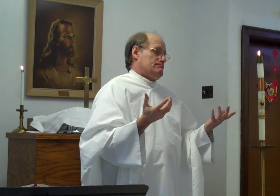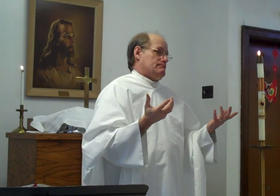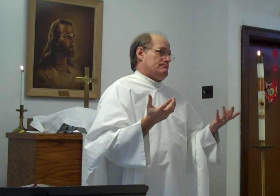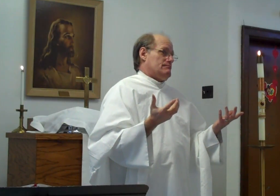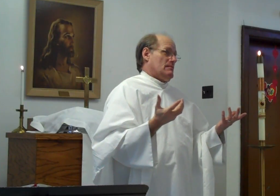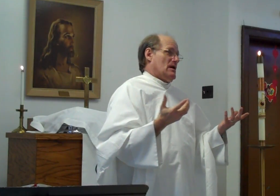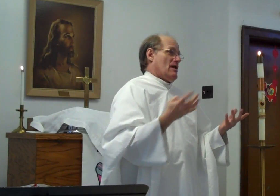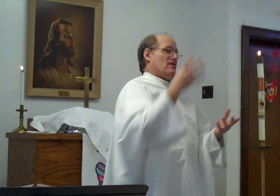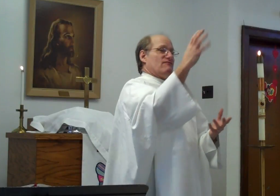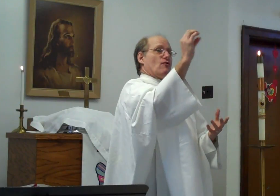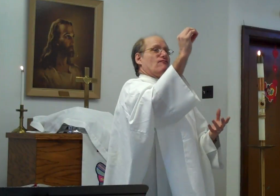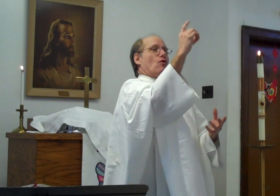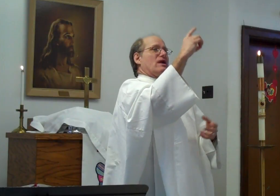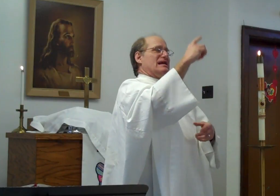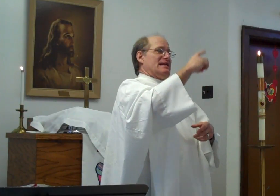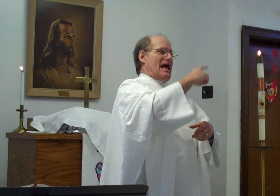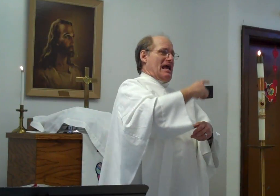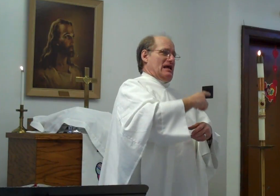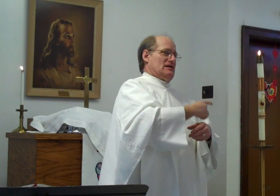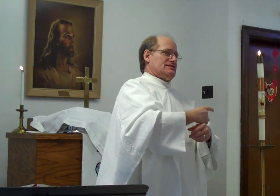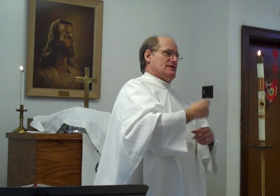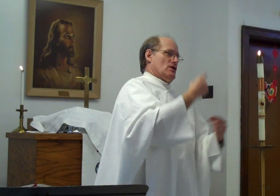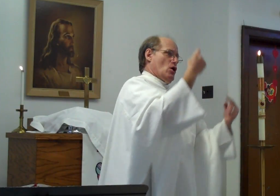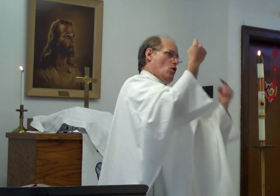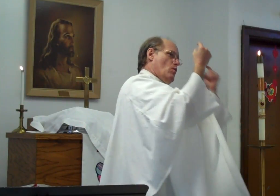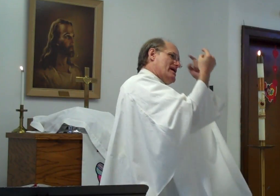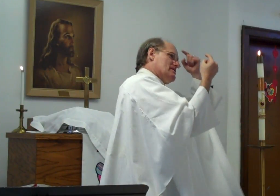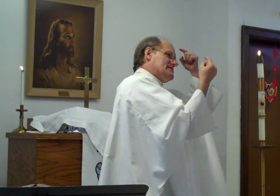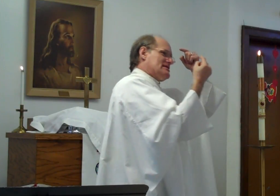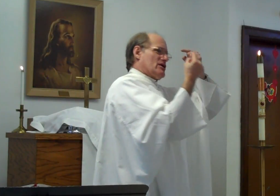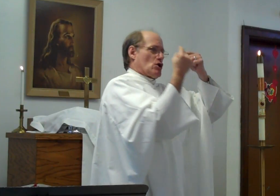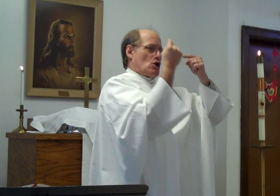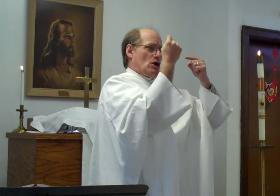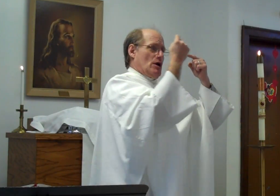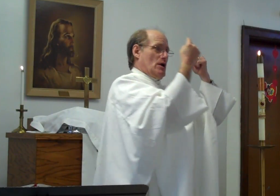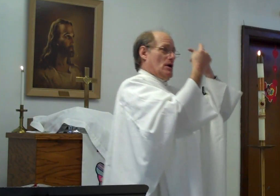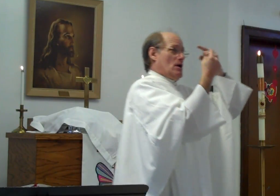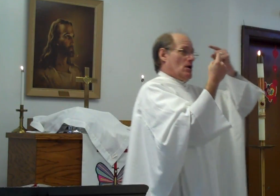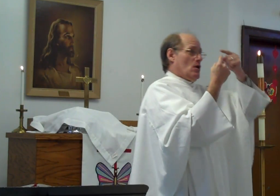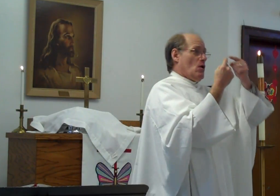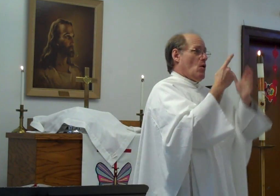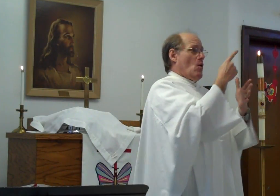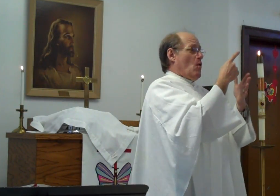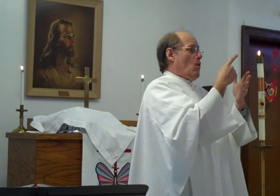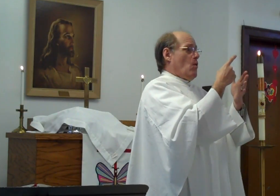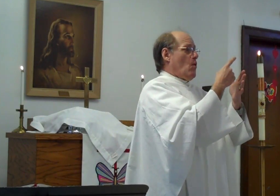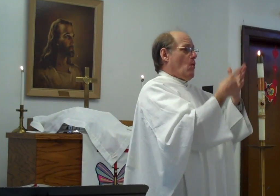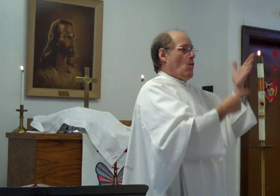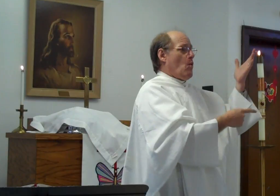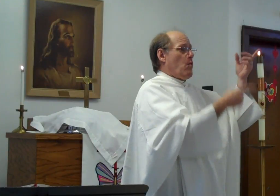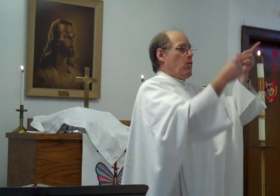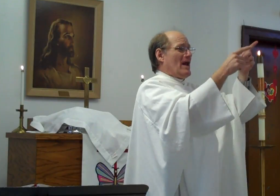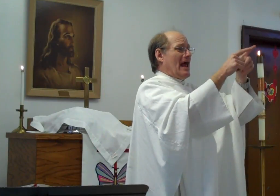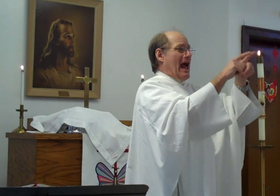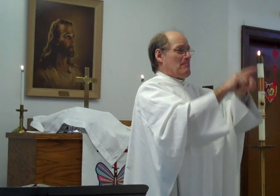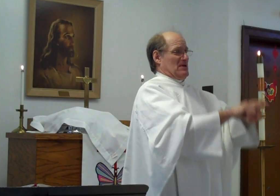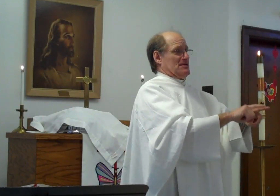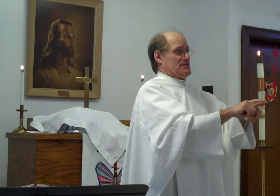And then for 40 days, we consider, what happens